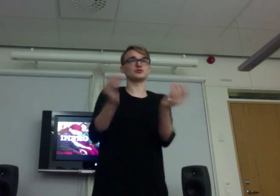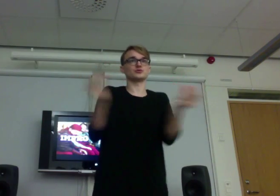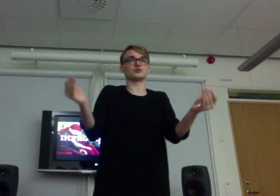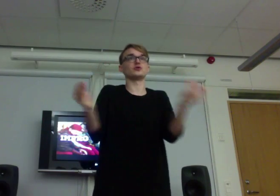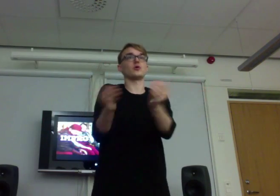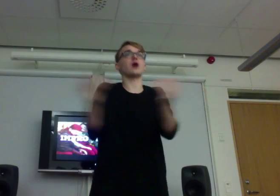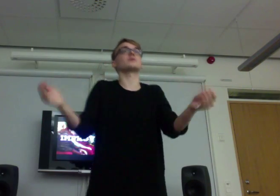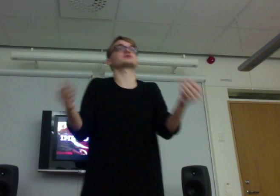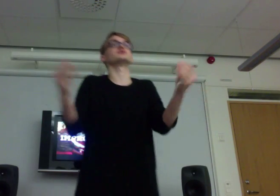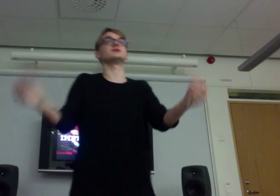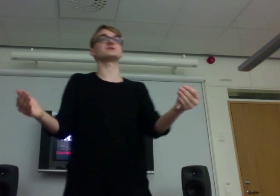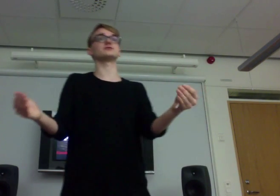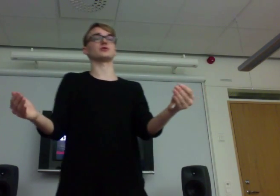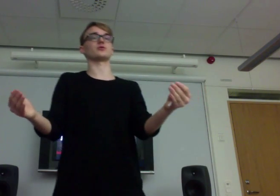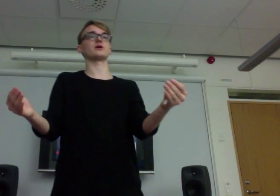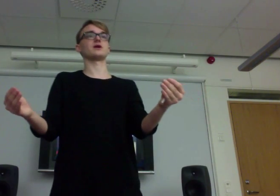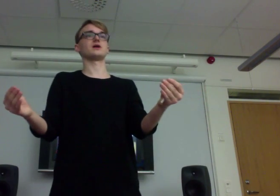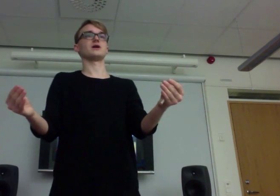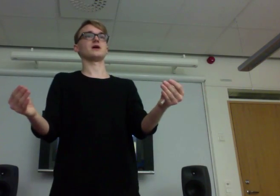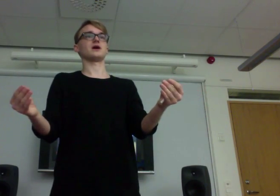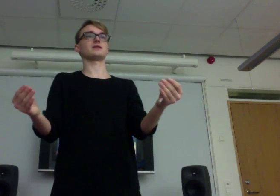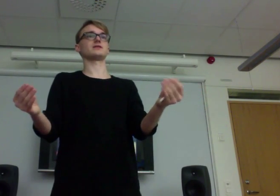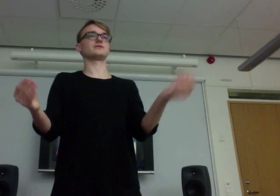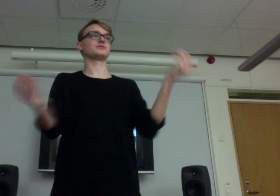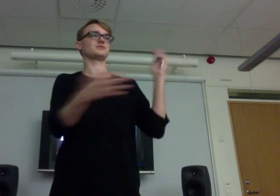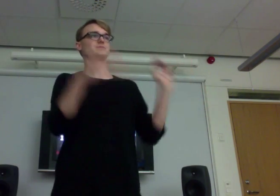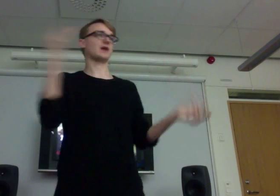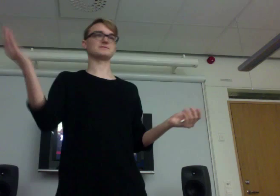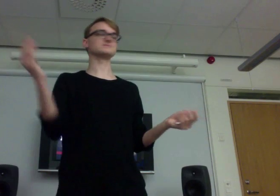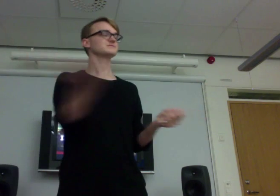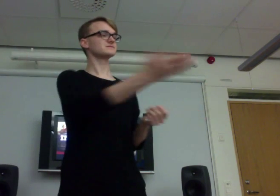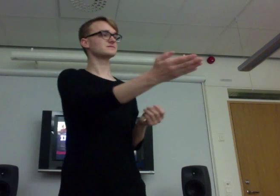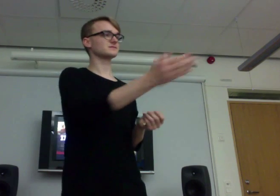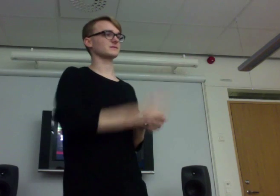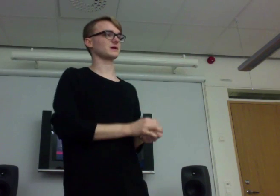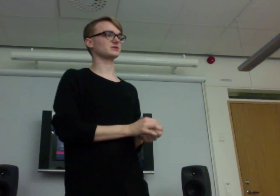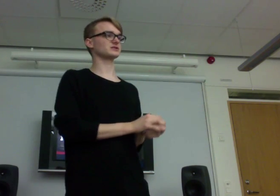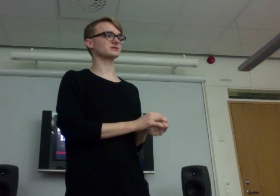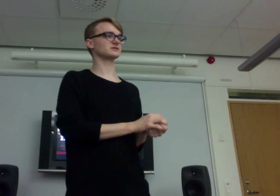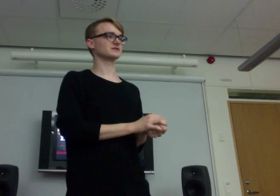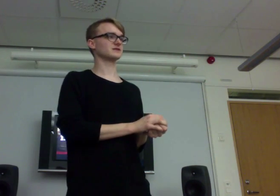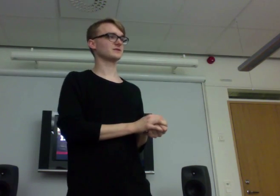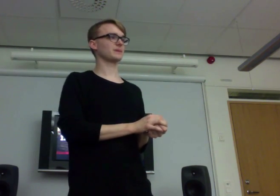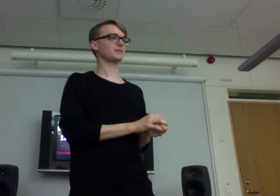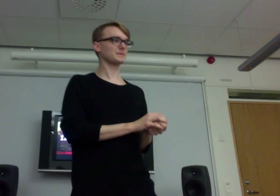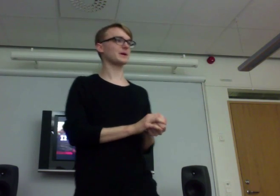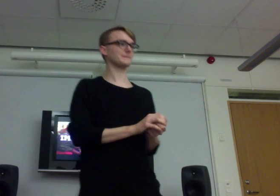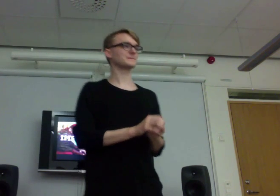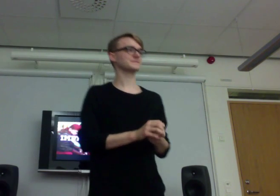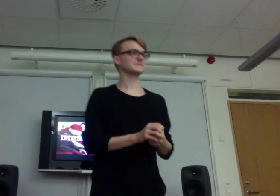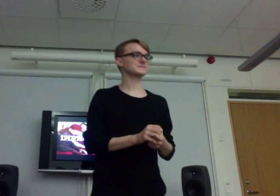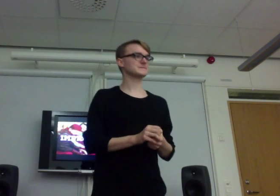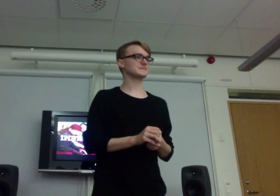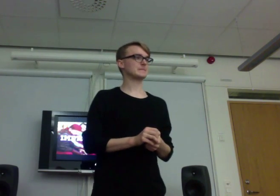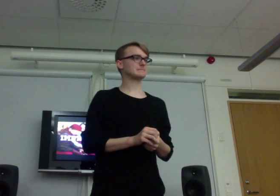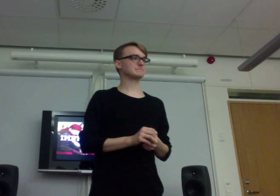know how much you need to know. And, yeah. A question? Yeah, that was my question. Like, how much preparation